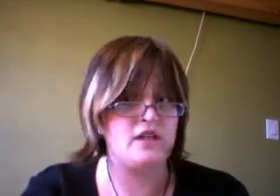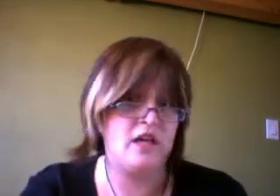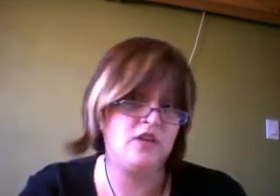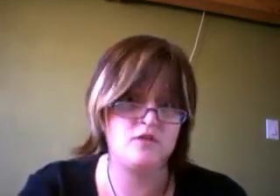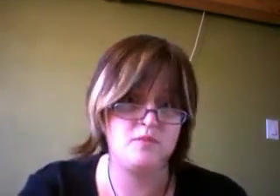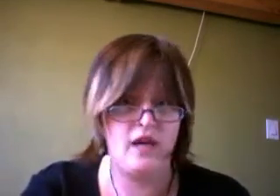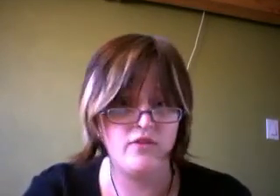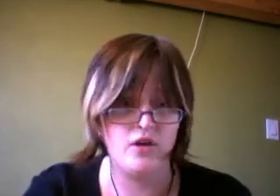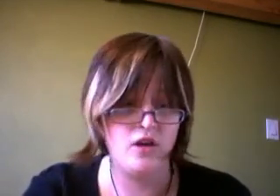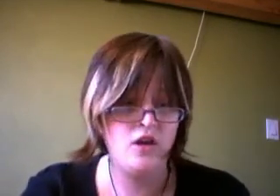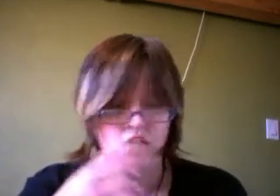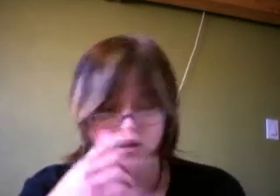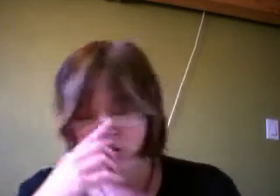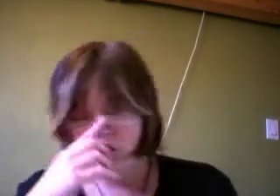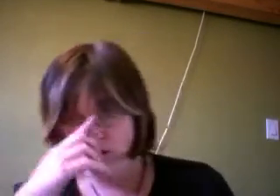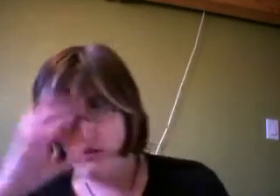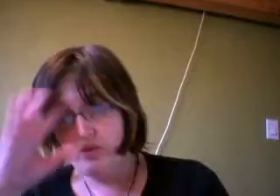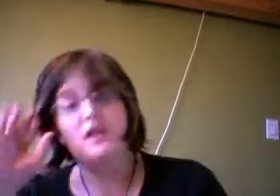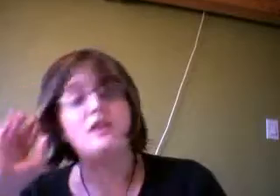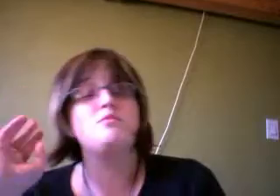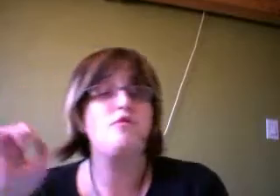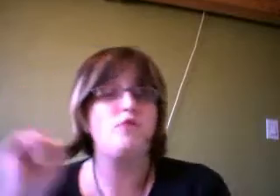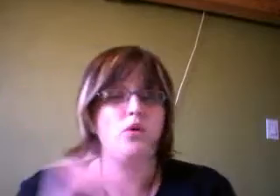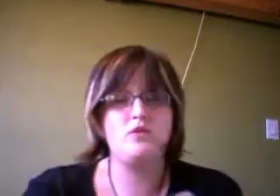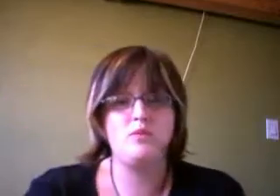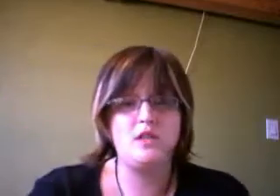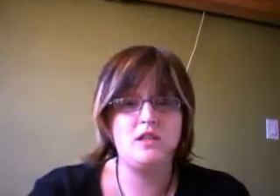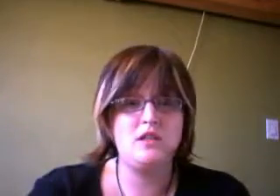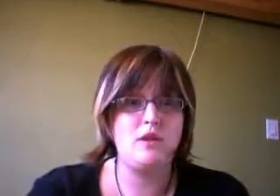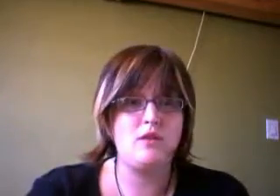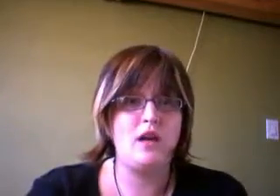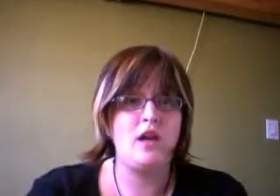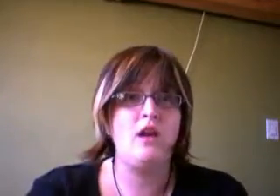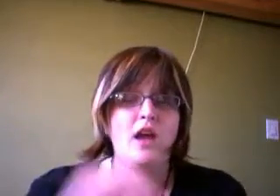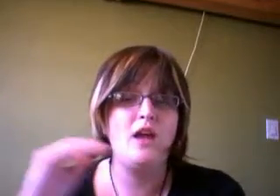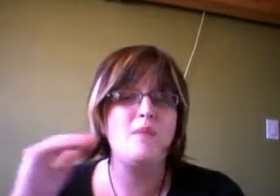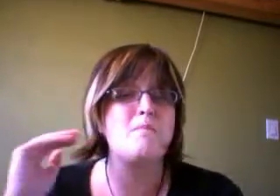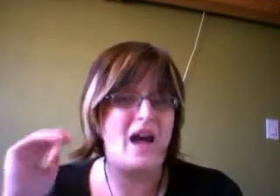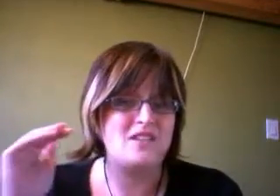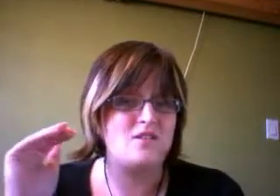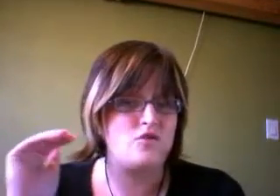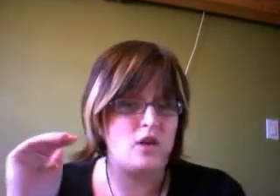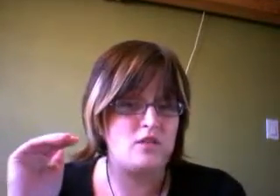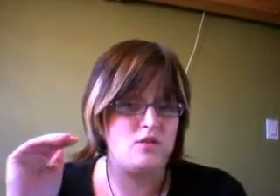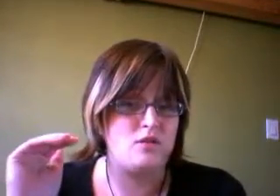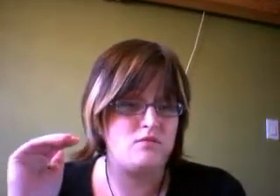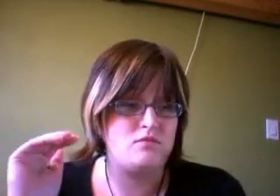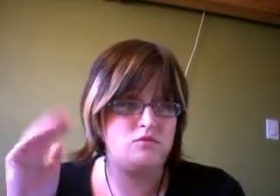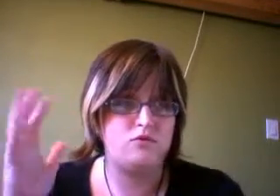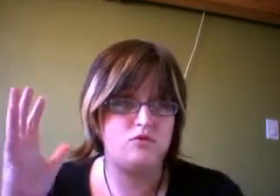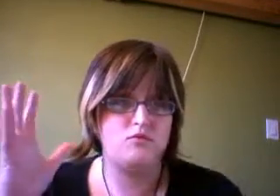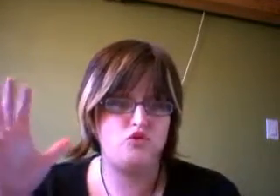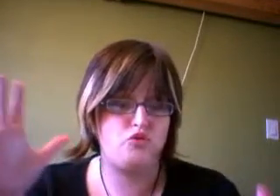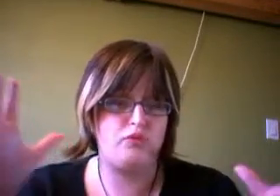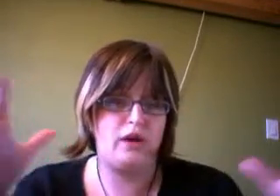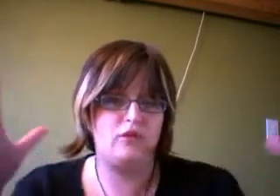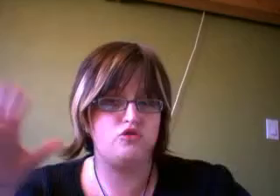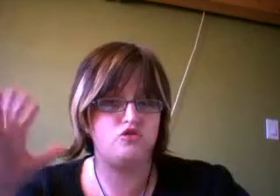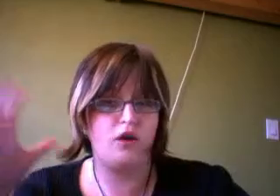dangerous behavior. 30 seconds before this woman did this, by the way, a massive transfer trailer truck